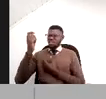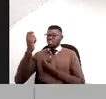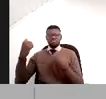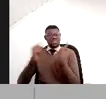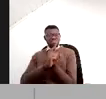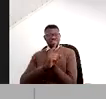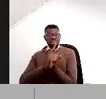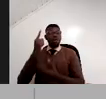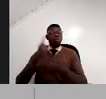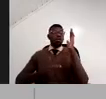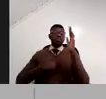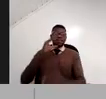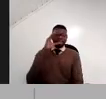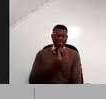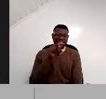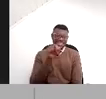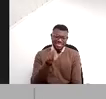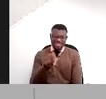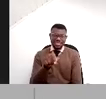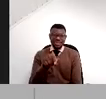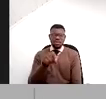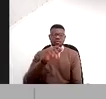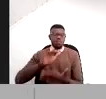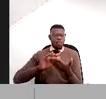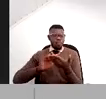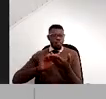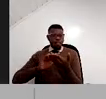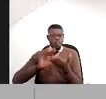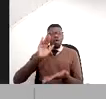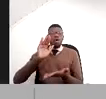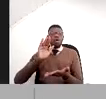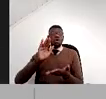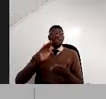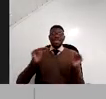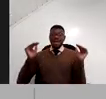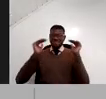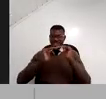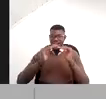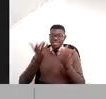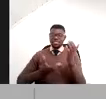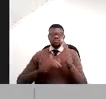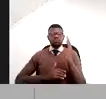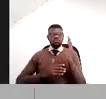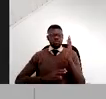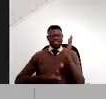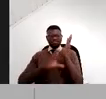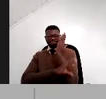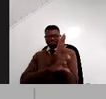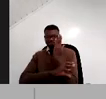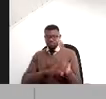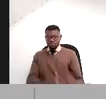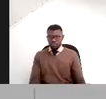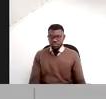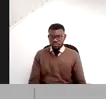I miss in the most fair trade countries, growing countries, producing countries, is